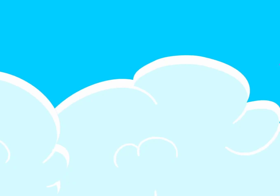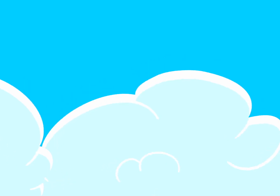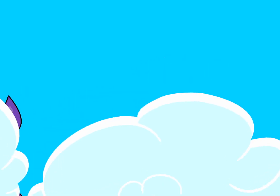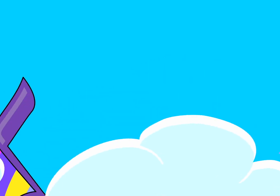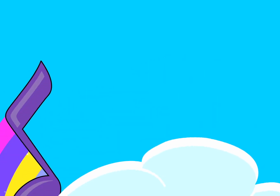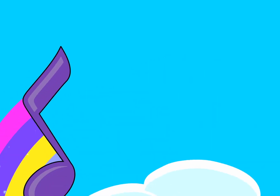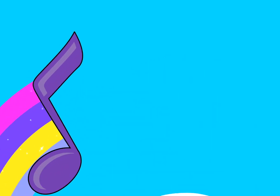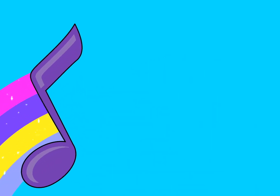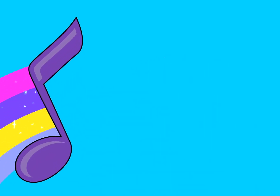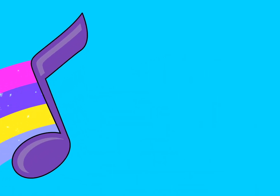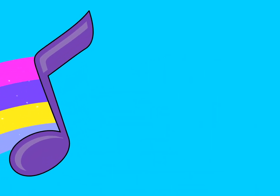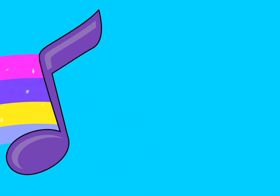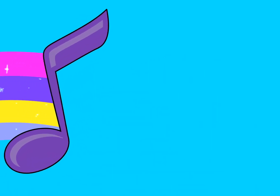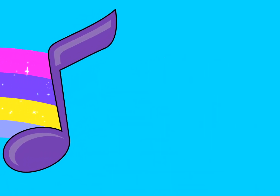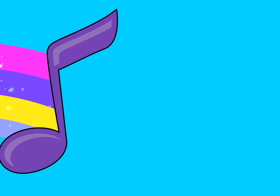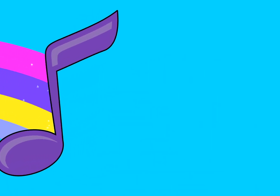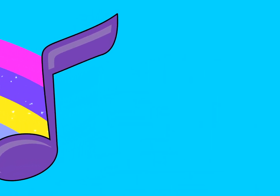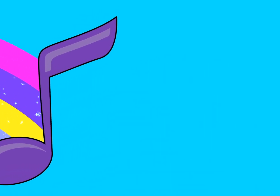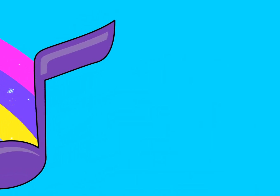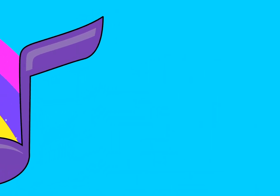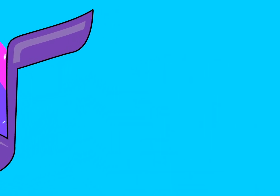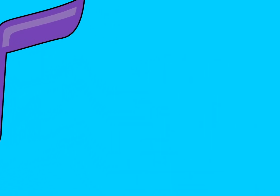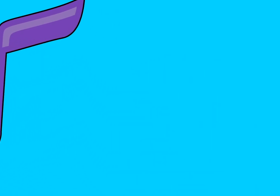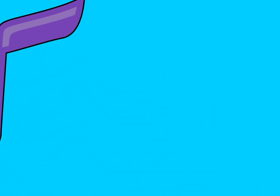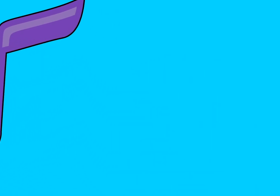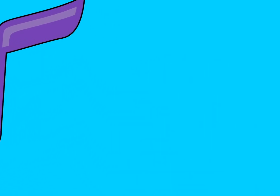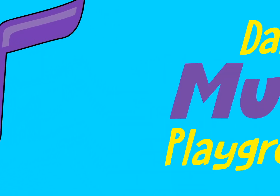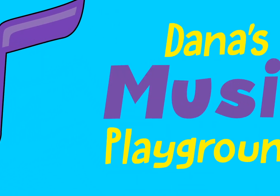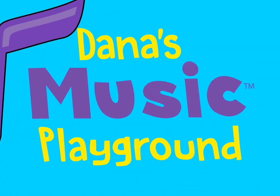Everybody gather round, it's time for Music Playground!